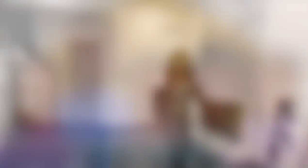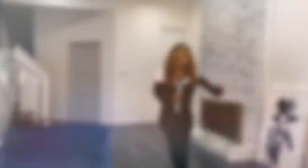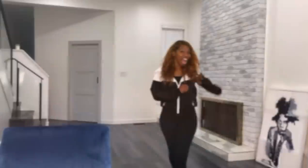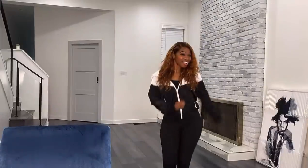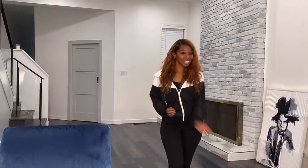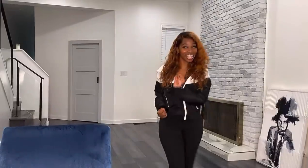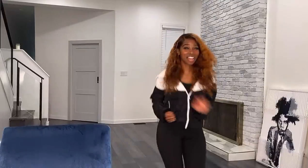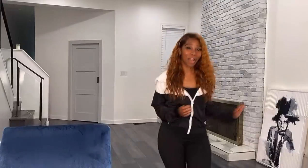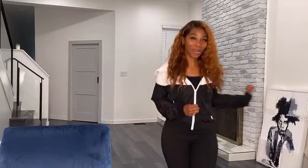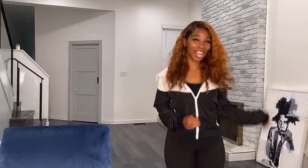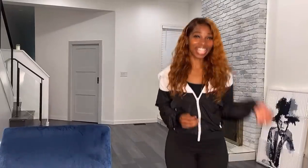how's it going?